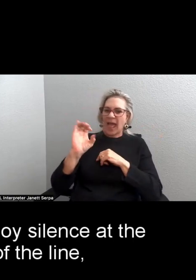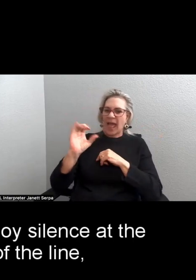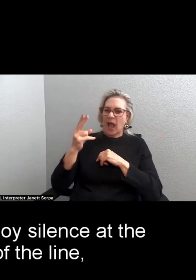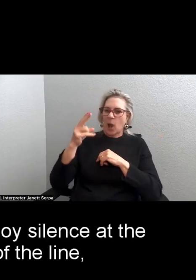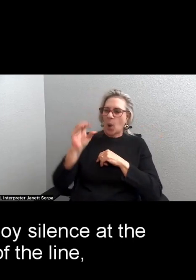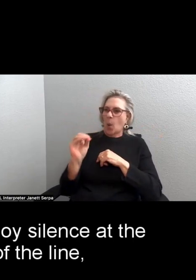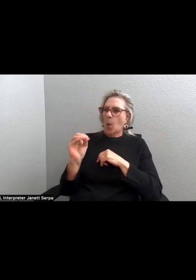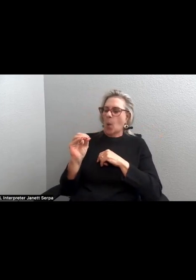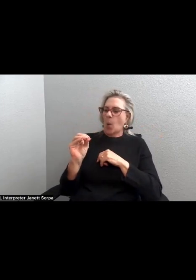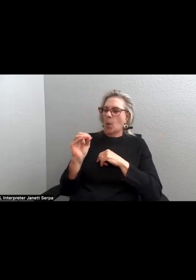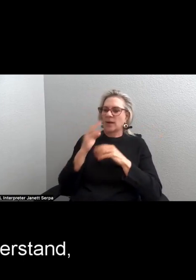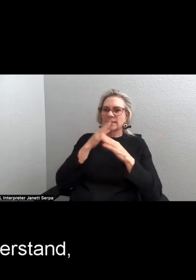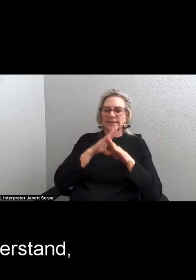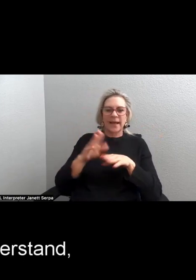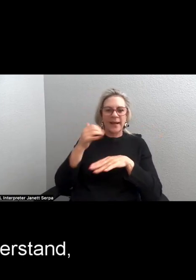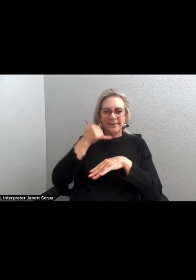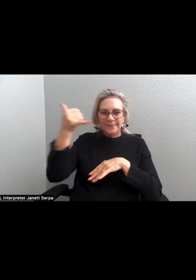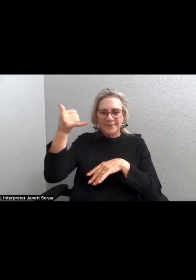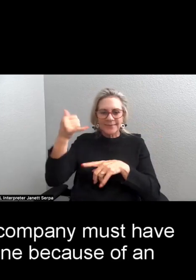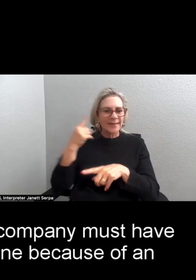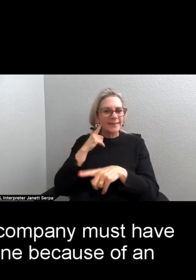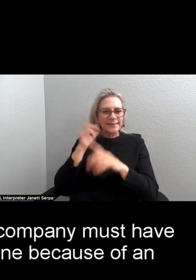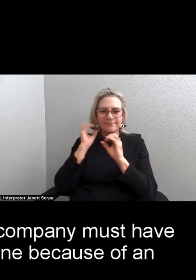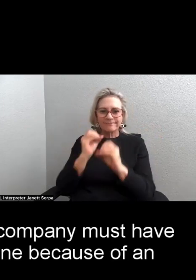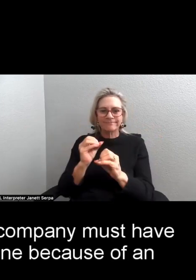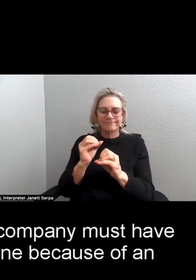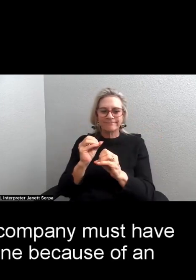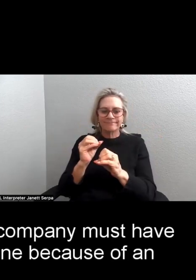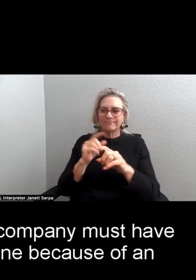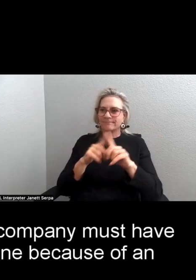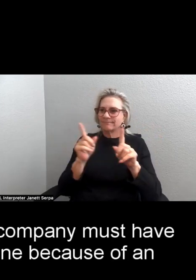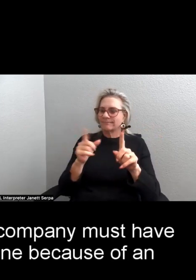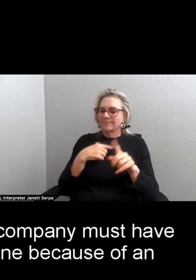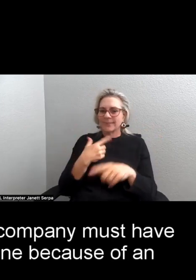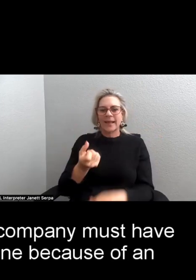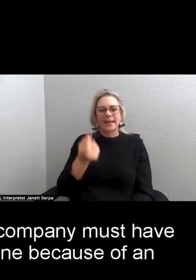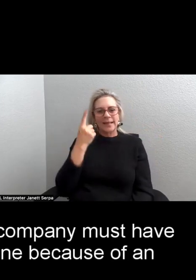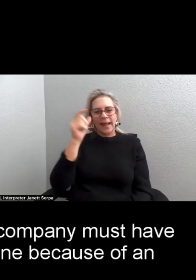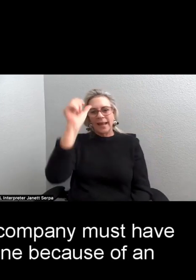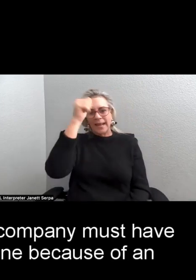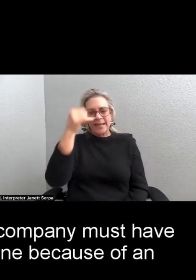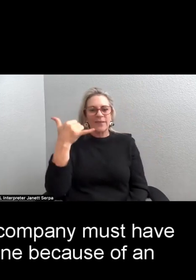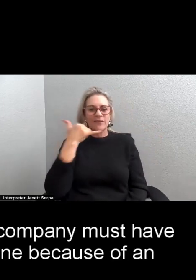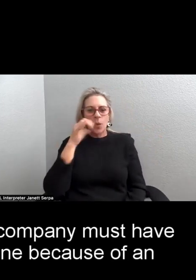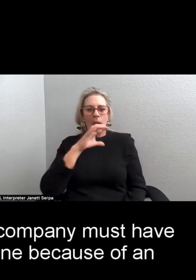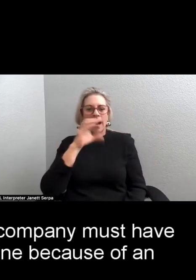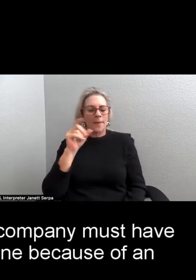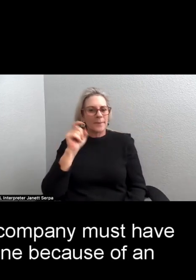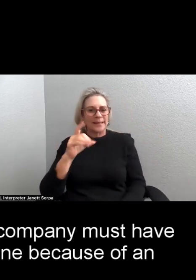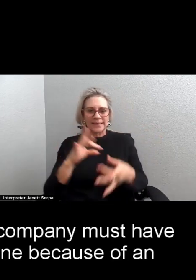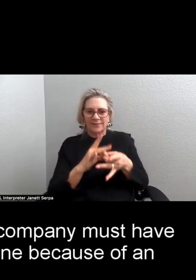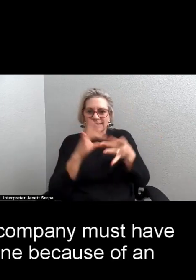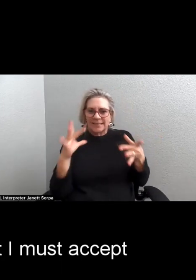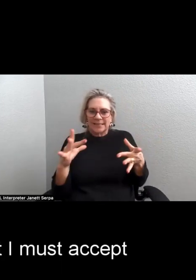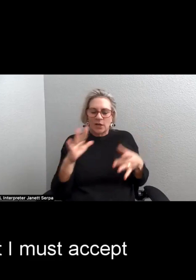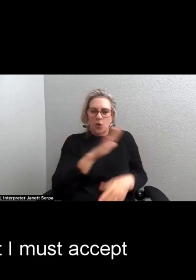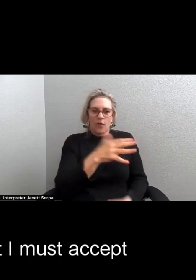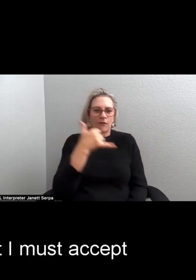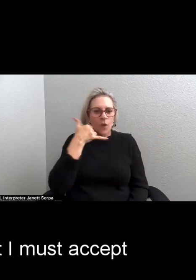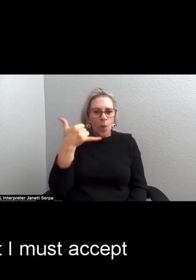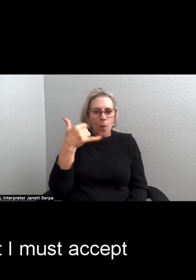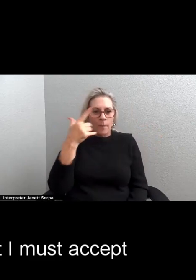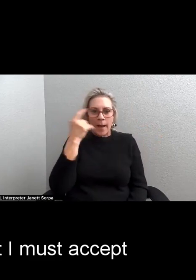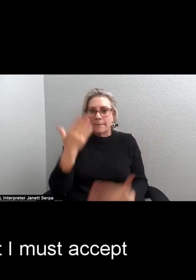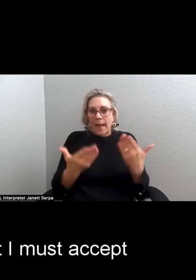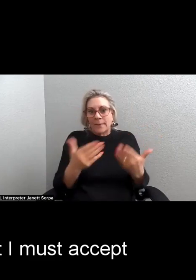other end of the line, that I understand the Indian telephone company must have disconnected her line because of an unpaid